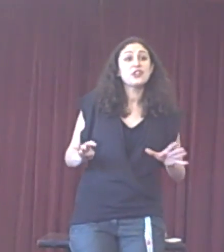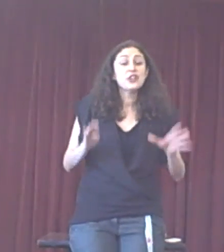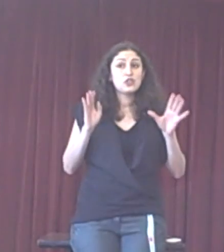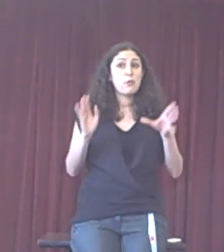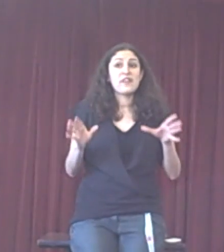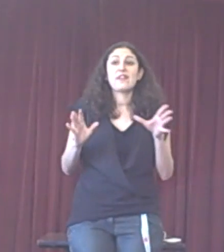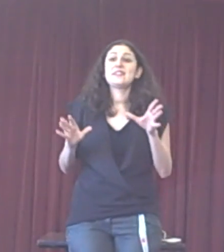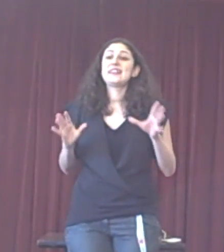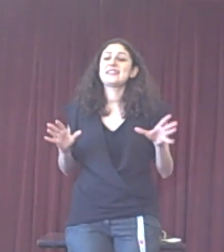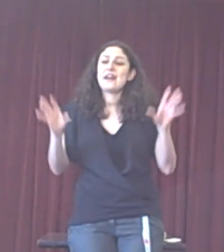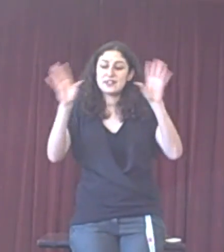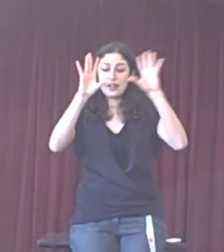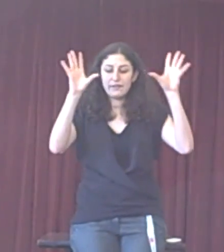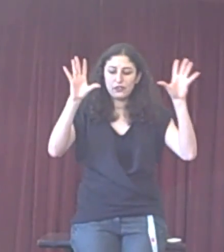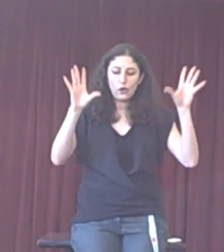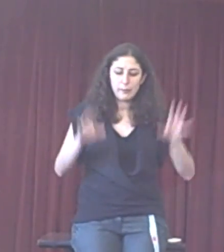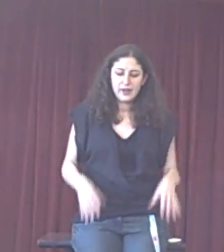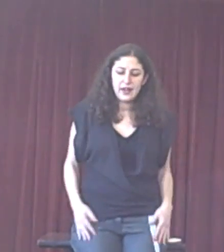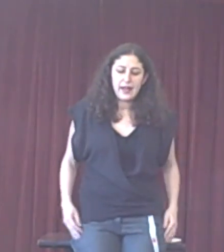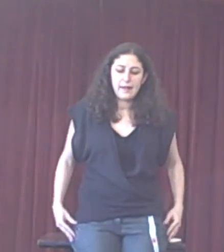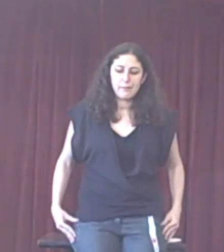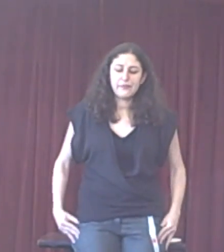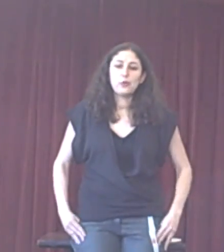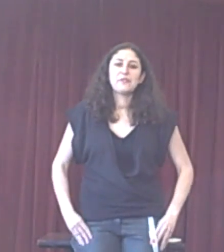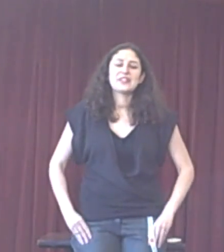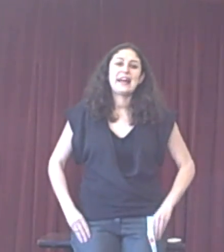to point those things out as kind of the top form of attack.